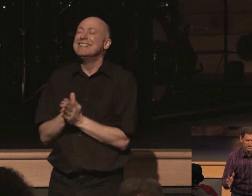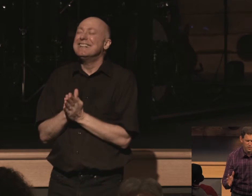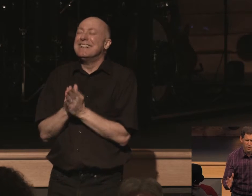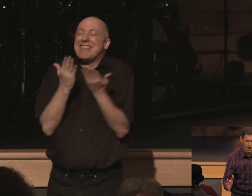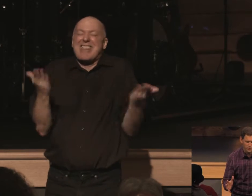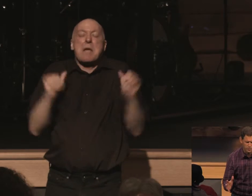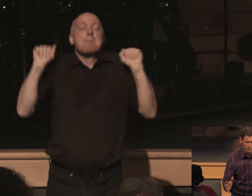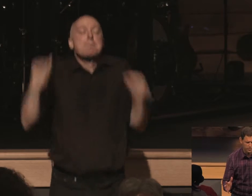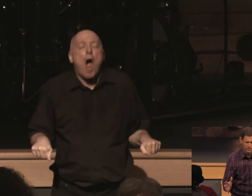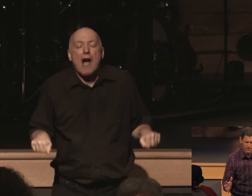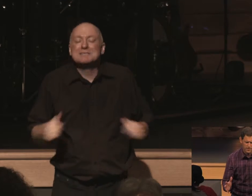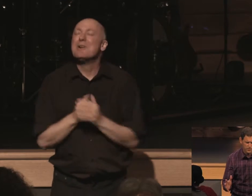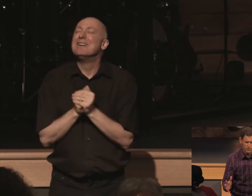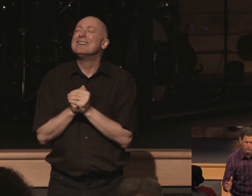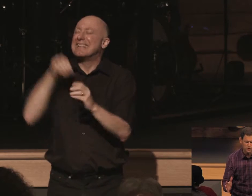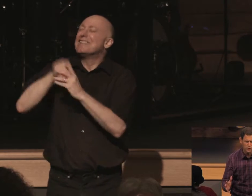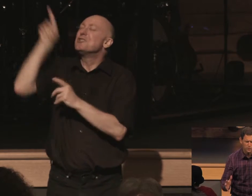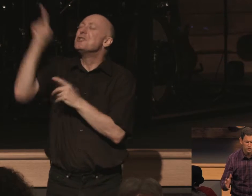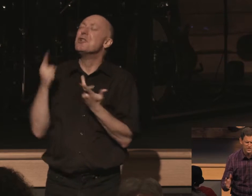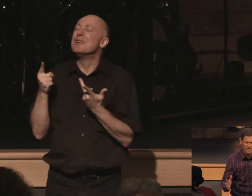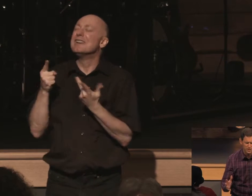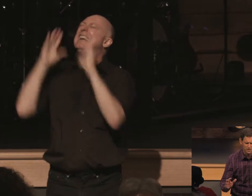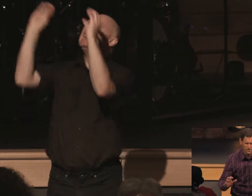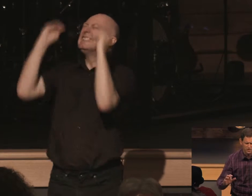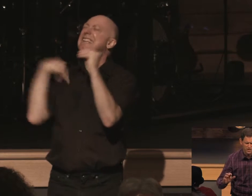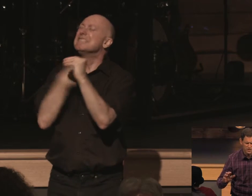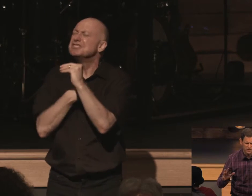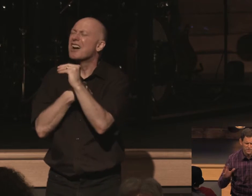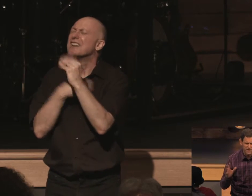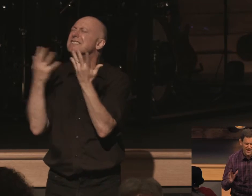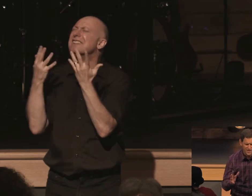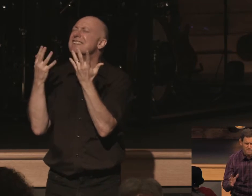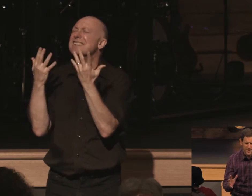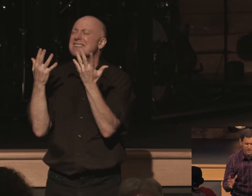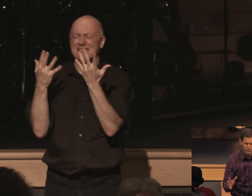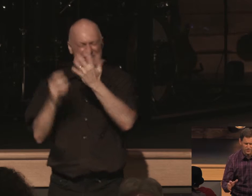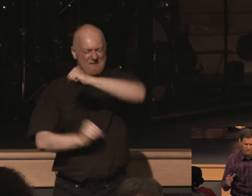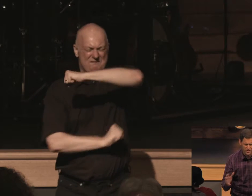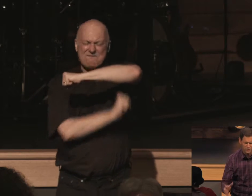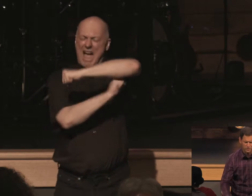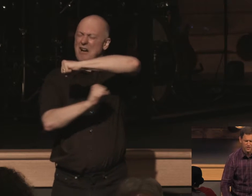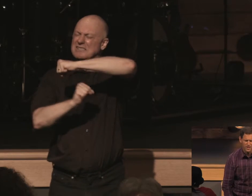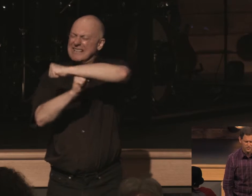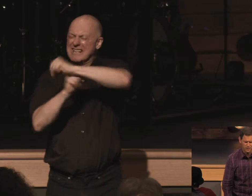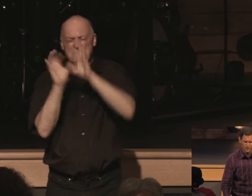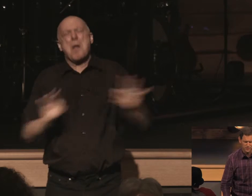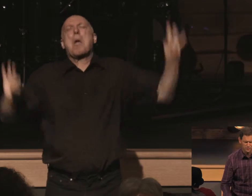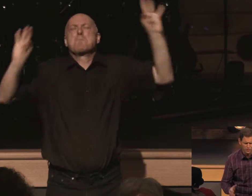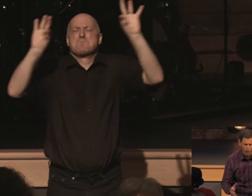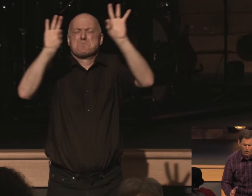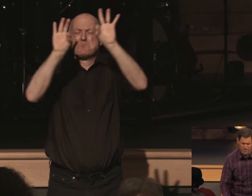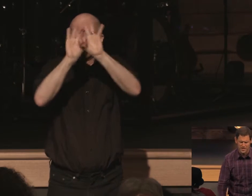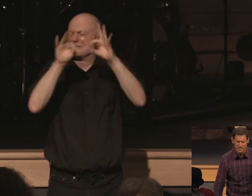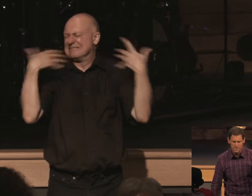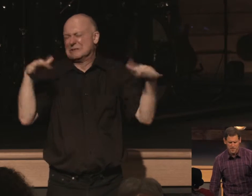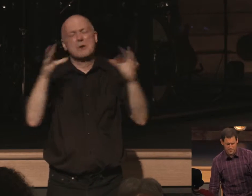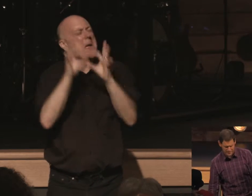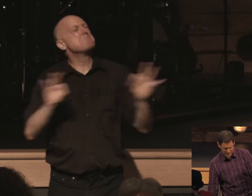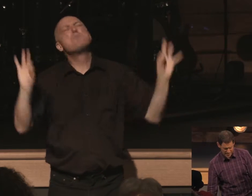things that are possible in you so so teach us this this fundamental essential series so key and may today